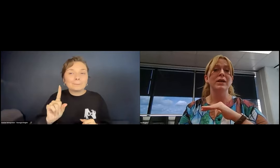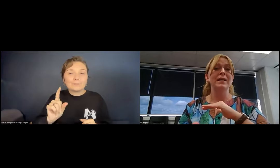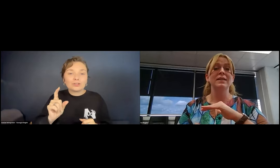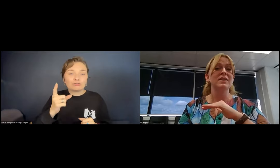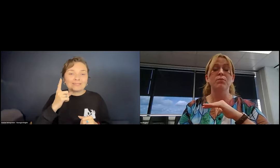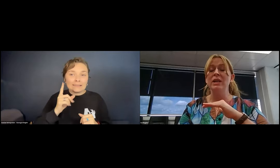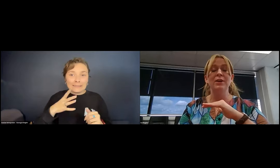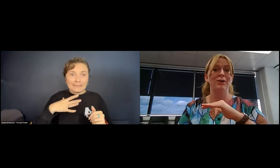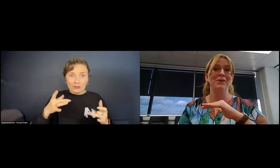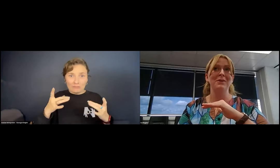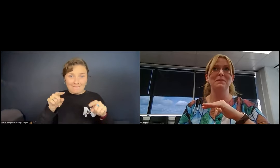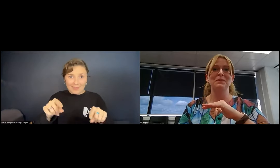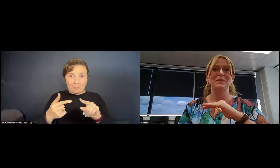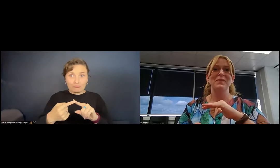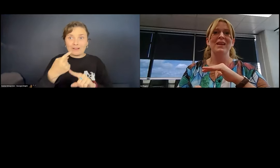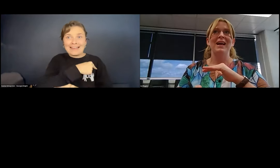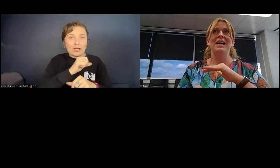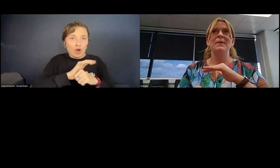need that already existed pre COVID.